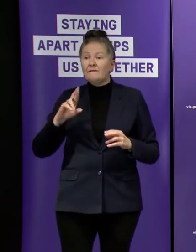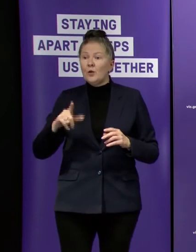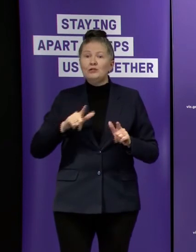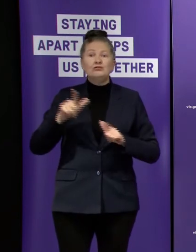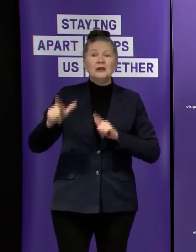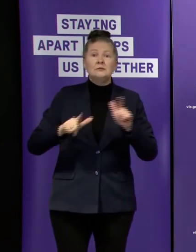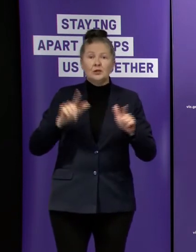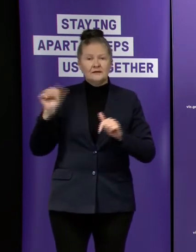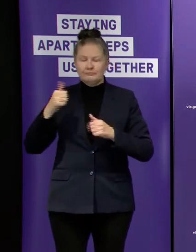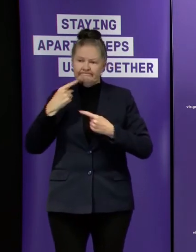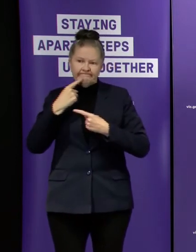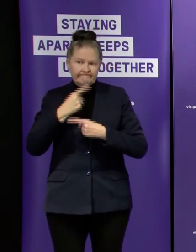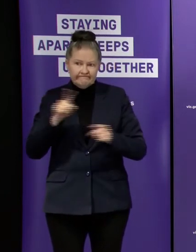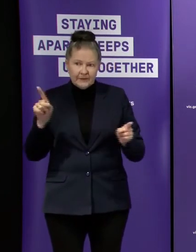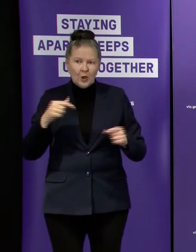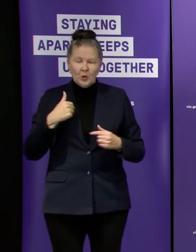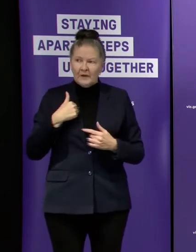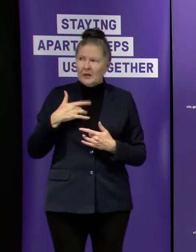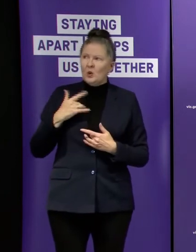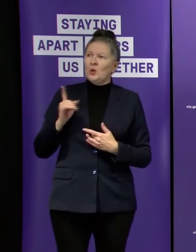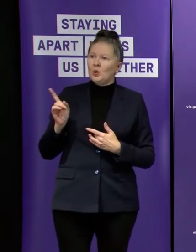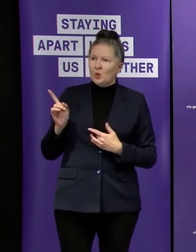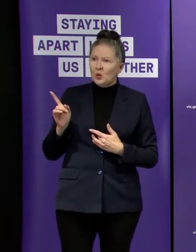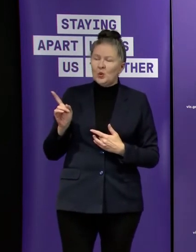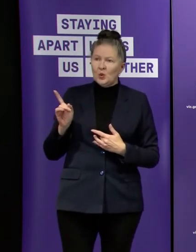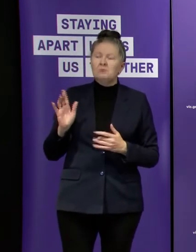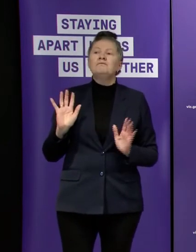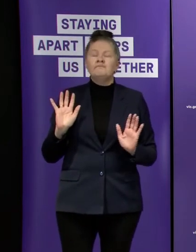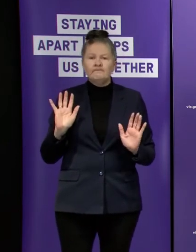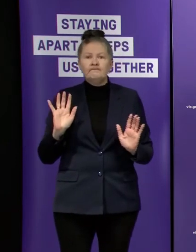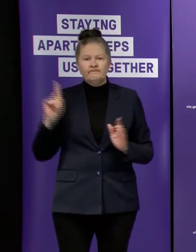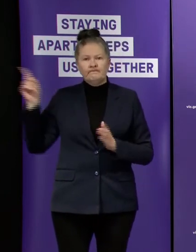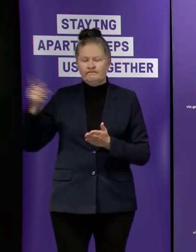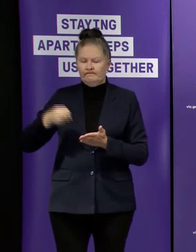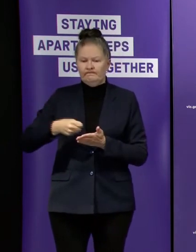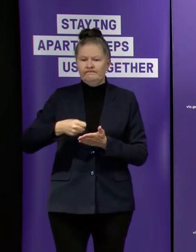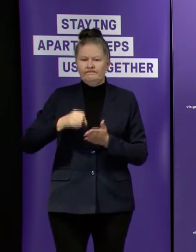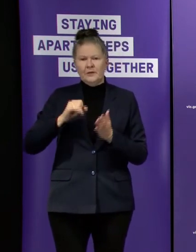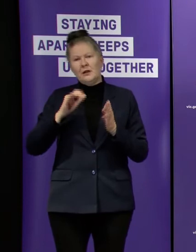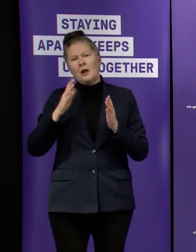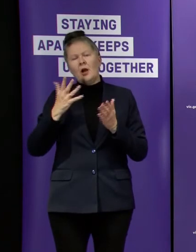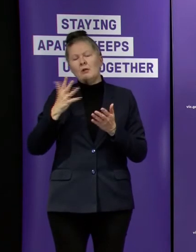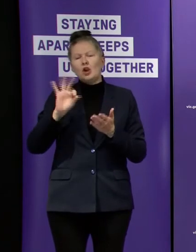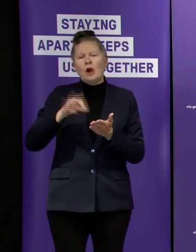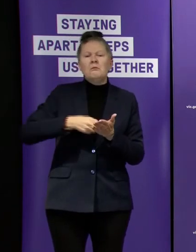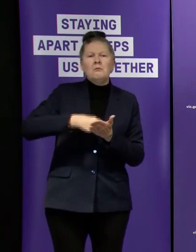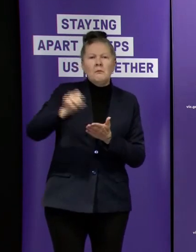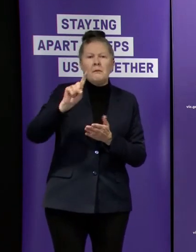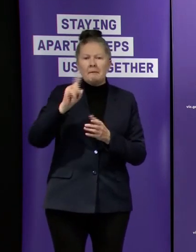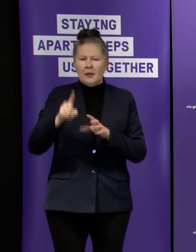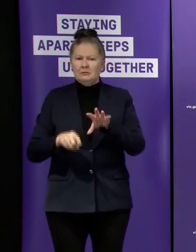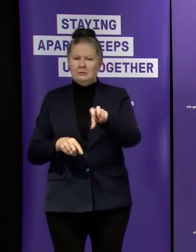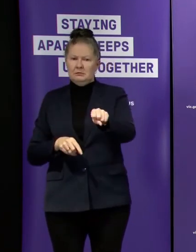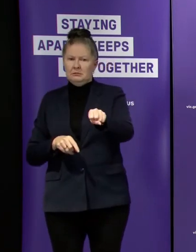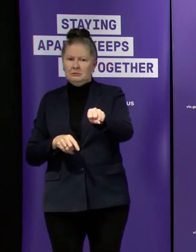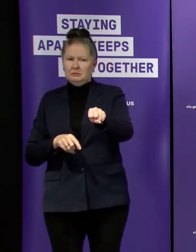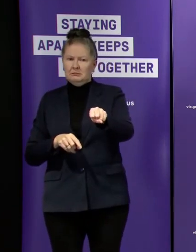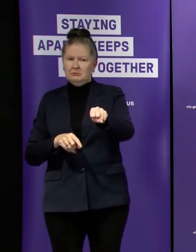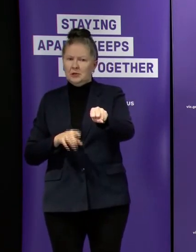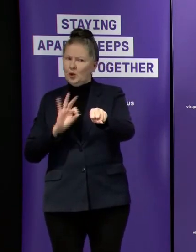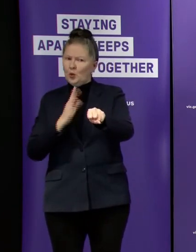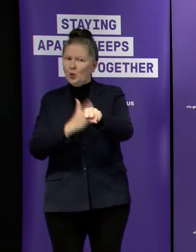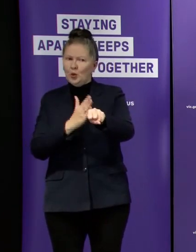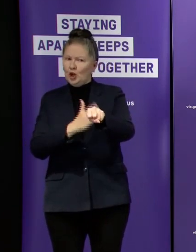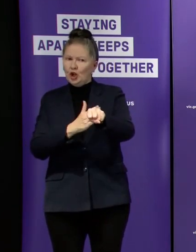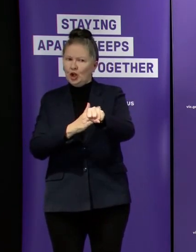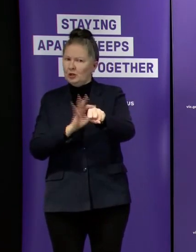sense of it uh and the board has stood him down as i understand it but i'll direct you to minister carroll's statement and then it's